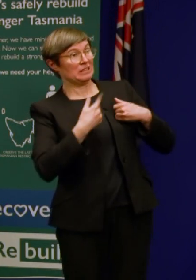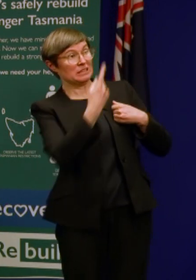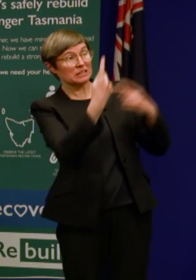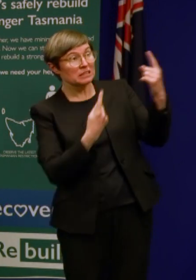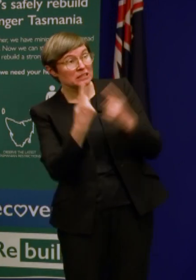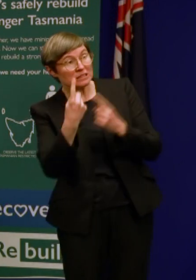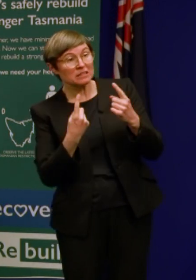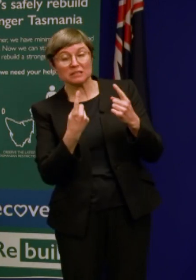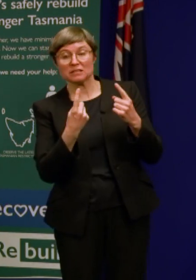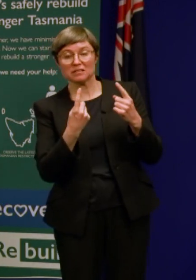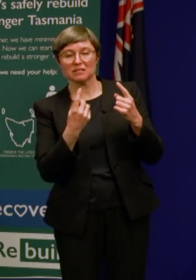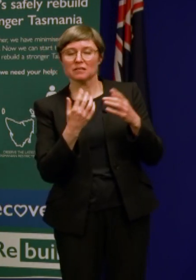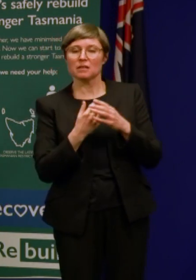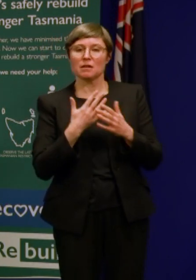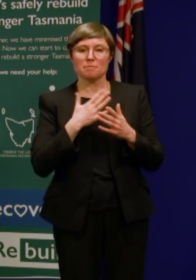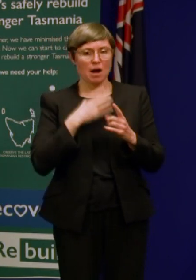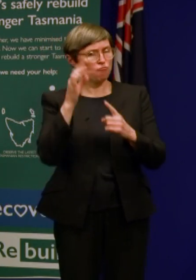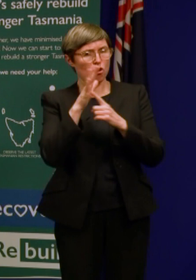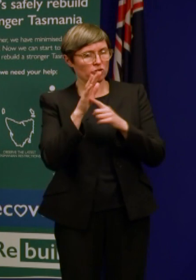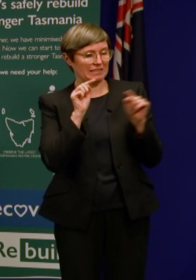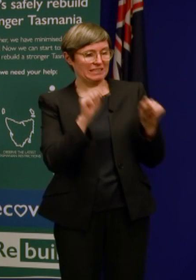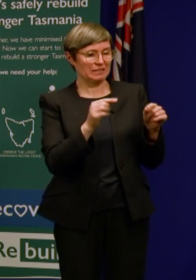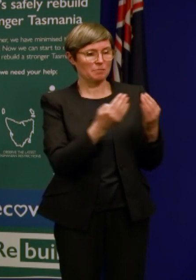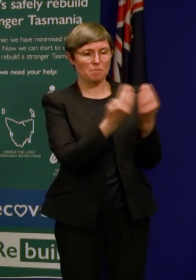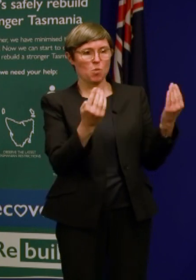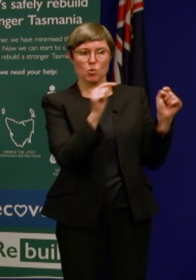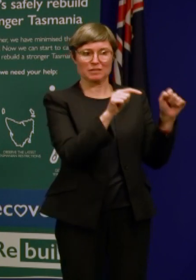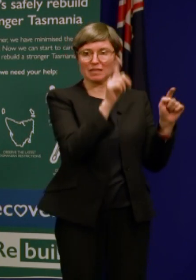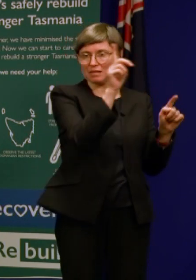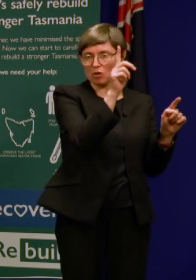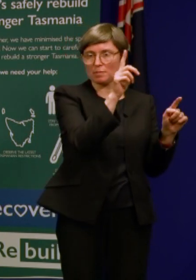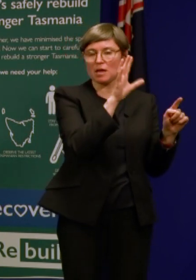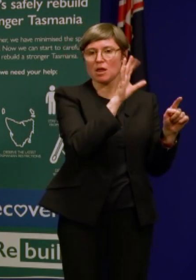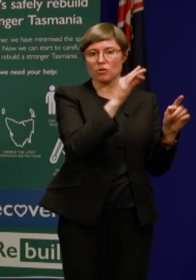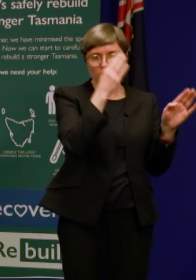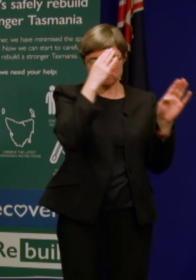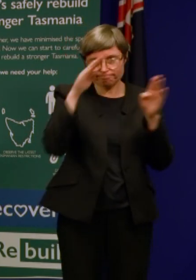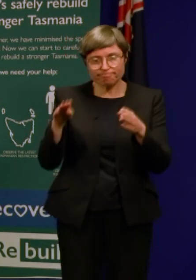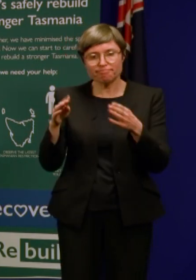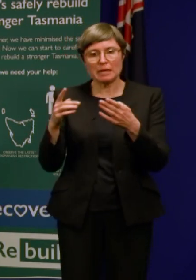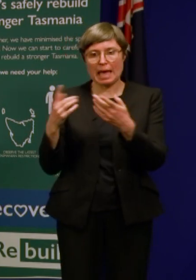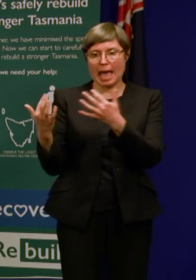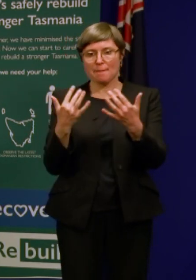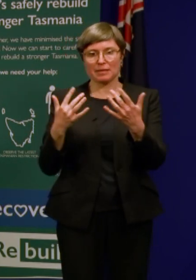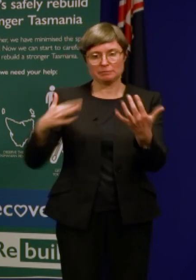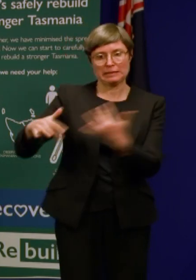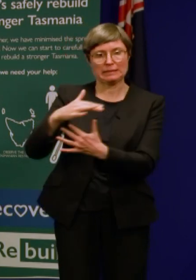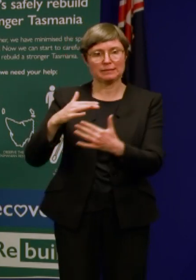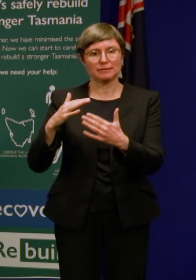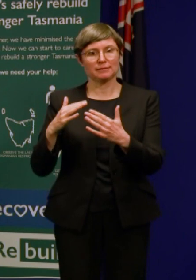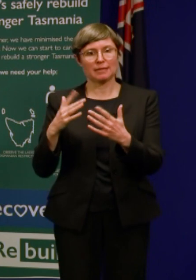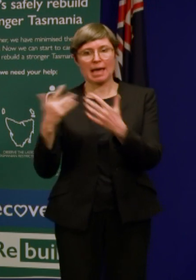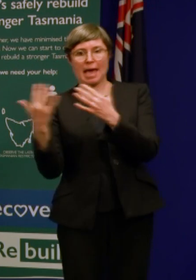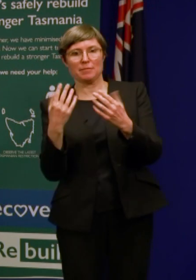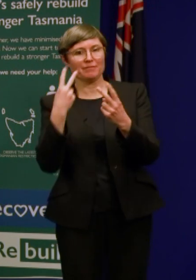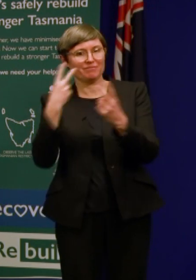outside of Tasmania. That's my priority at the moment. It's not actually on further relaxations but we